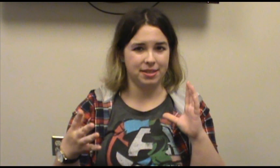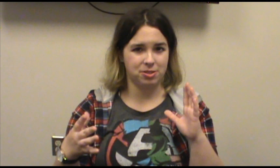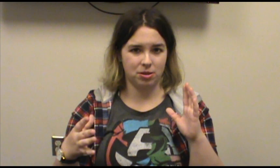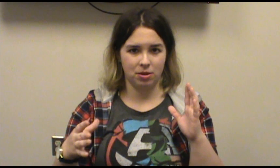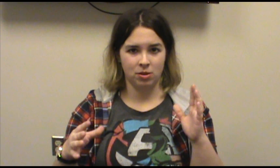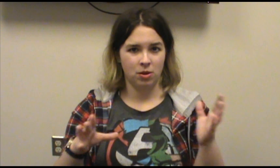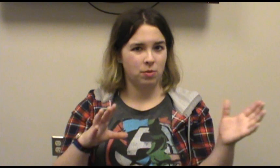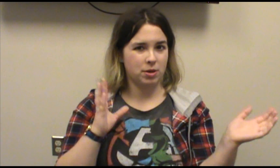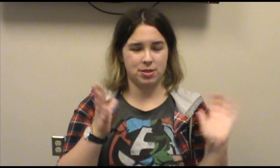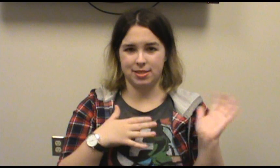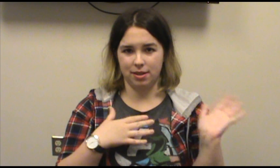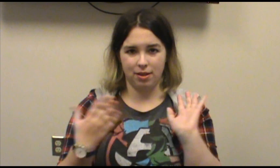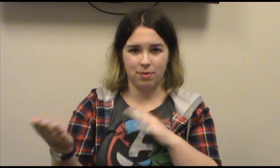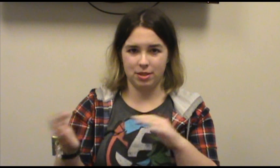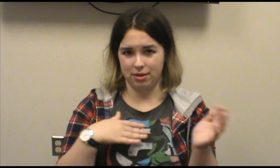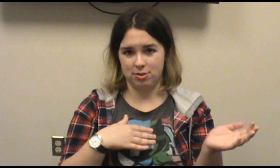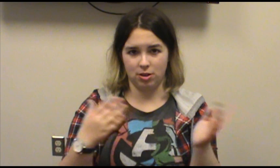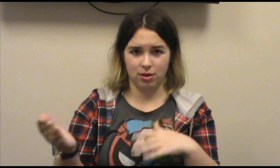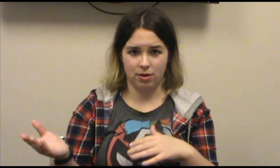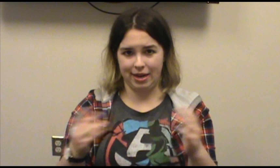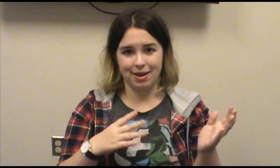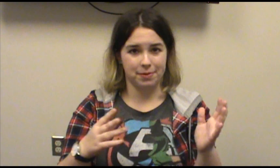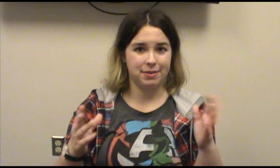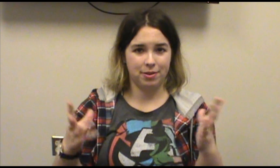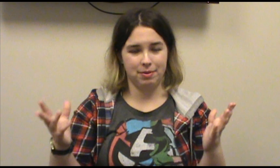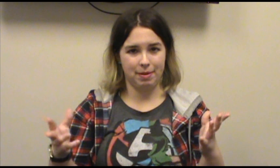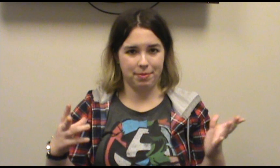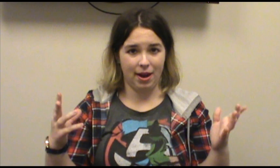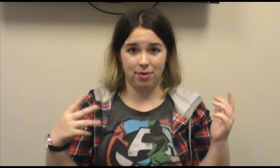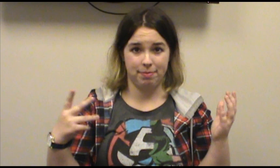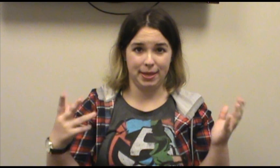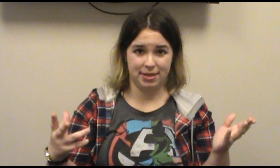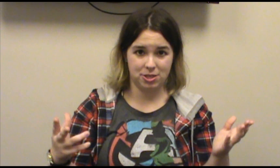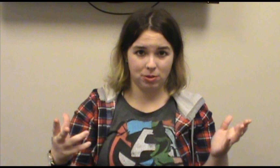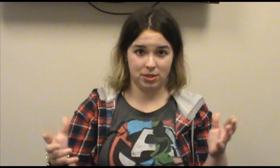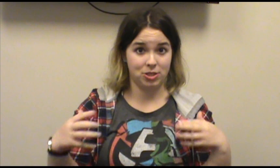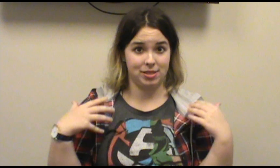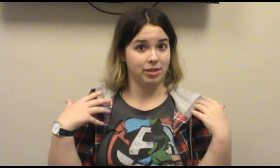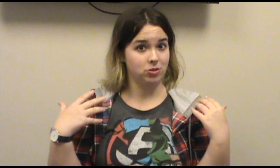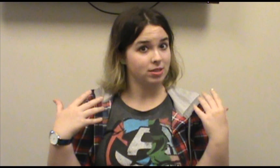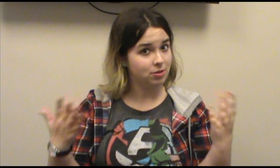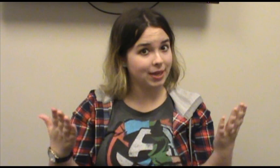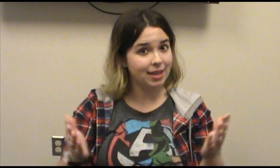teacher. Where she's still not really sure or can't really fully remember how to be a teacher, but she still enjoys doing it.